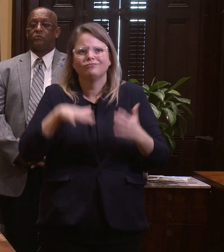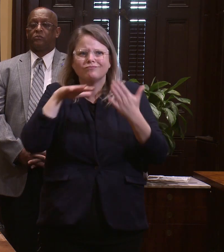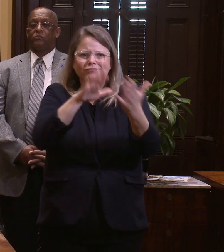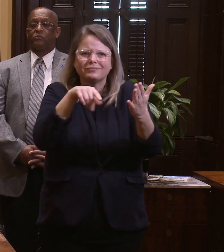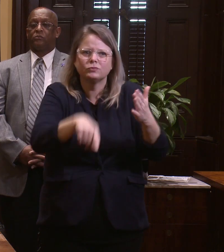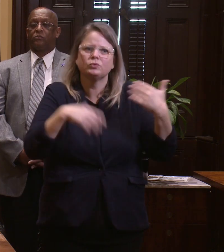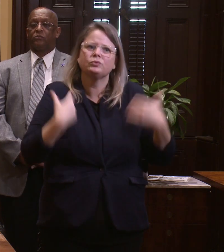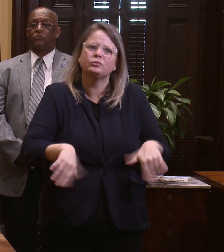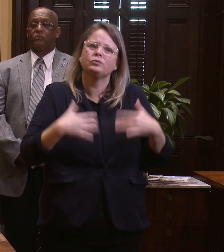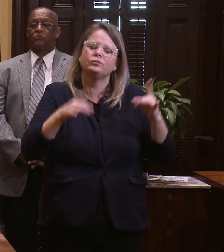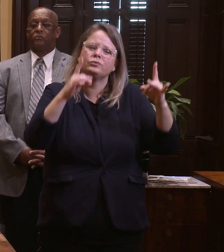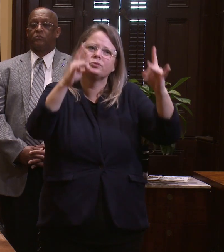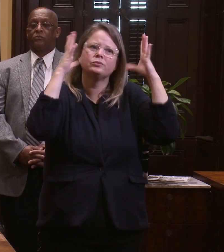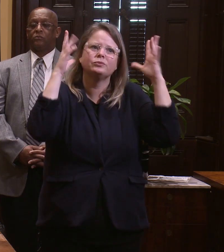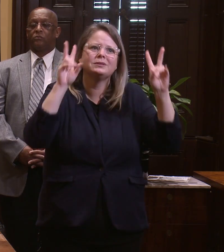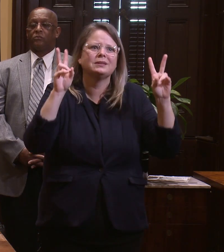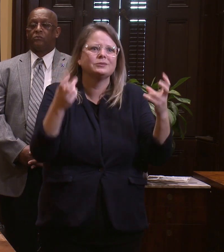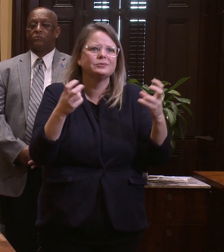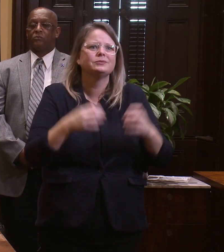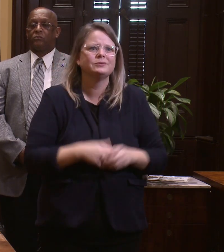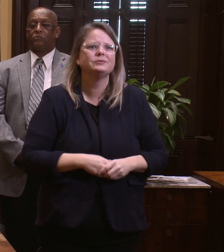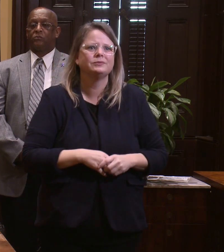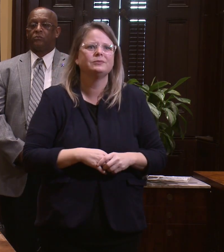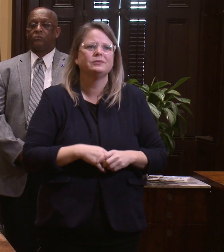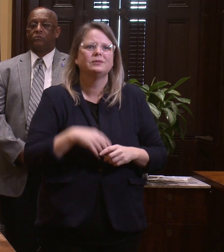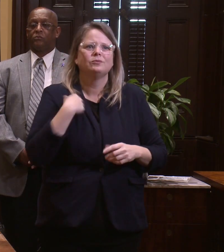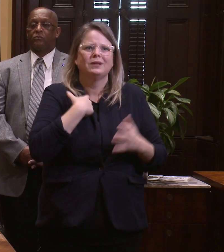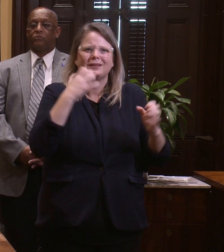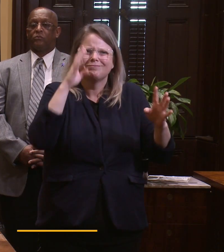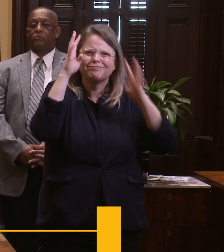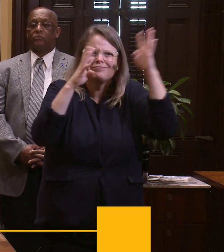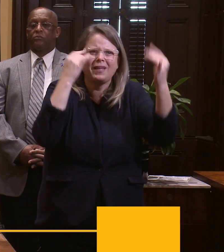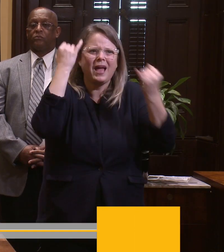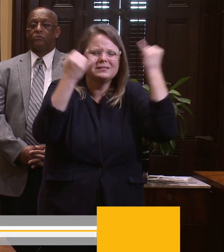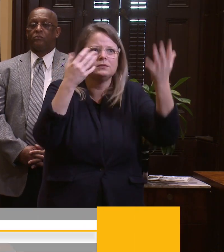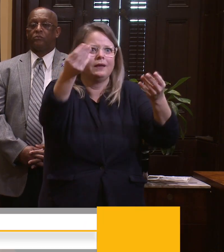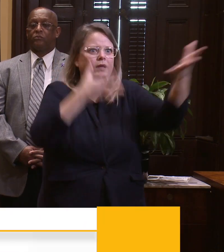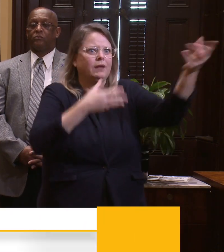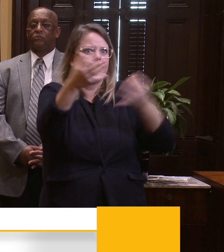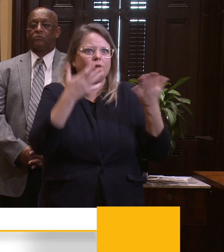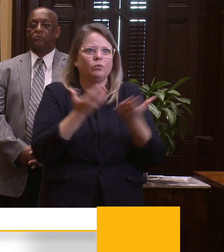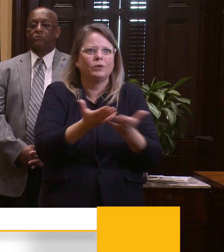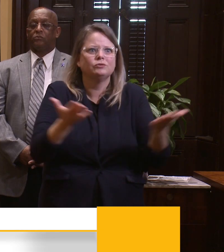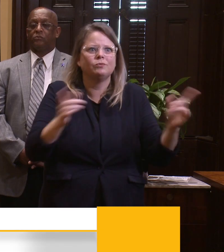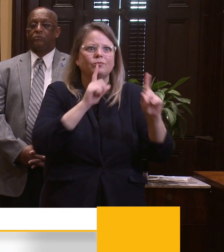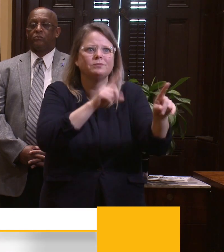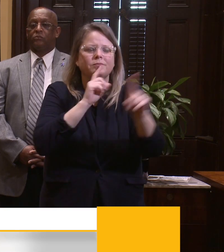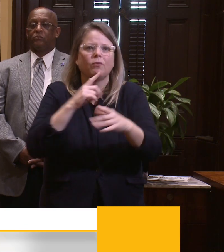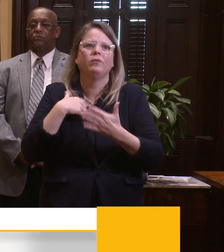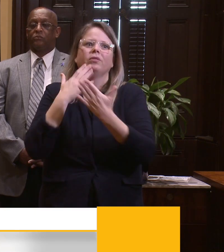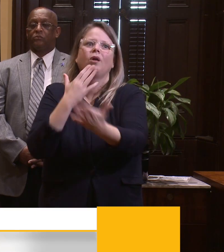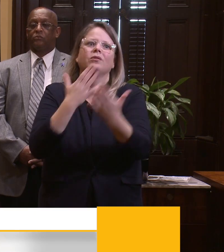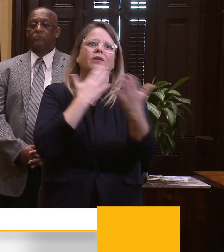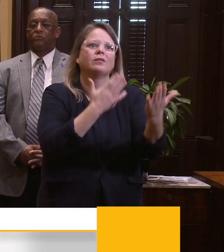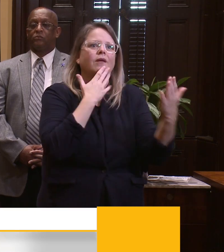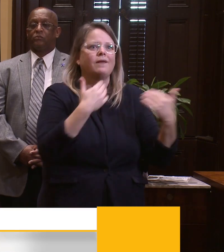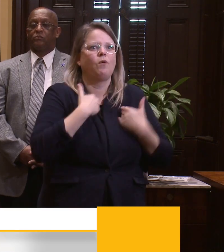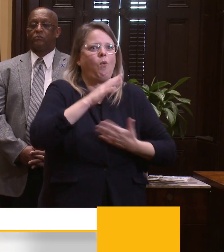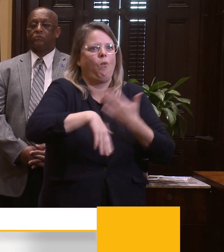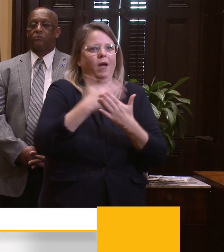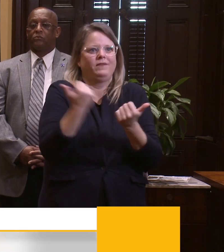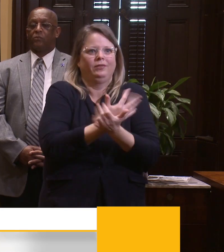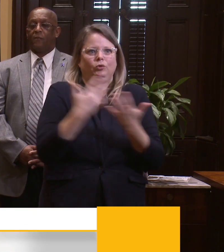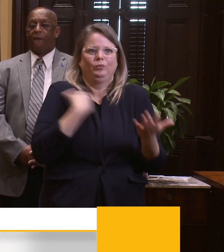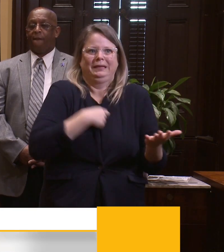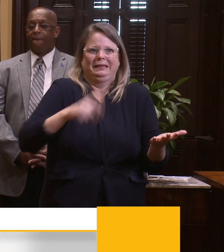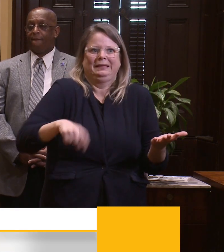have been very responsive to our neighbors in need, in assisting to ensure that everyone has what they need at the time. I want to thank